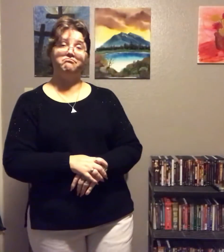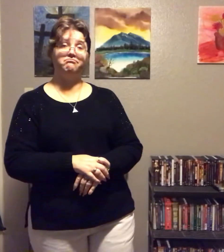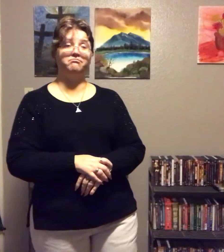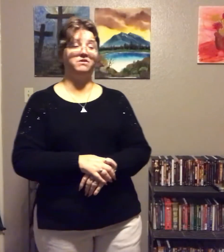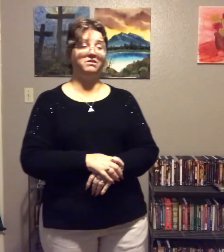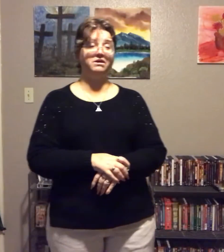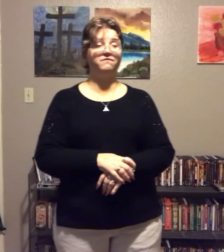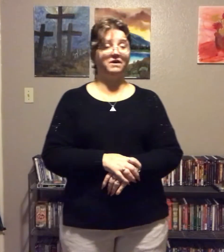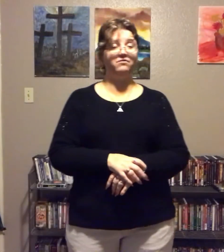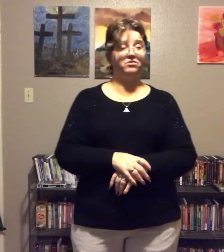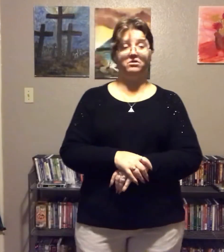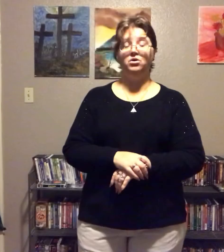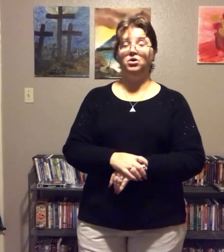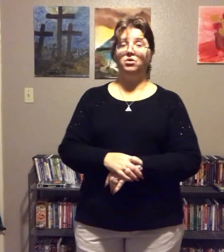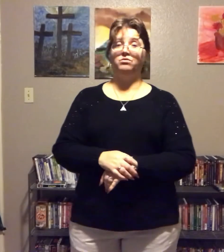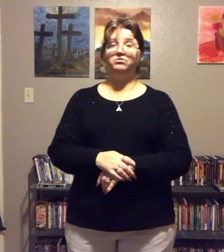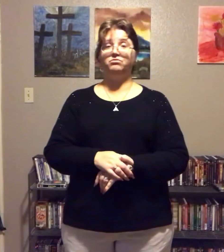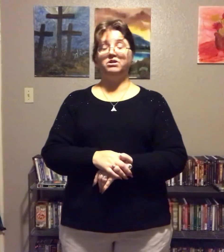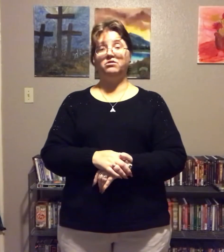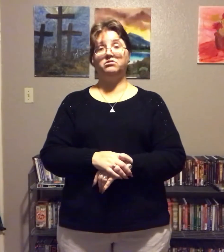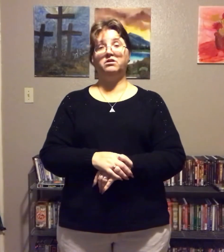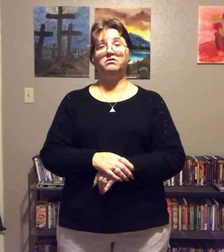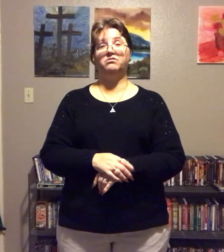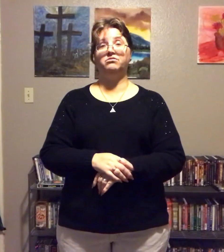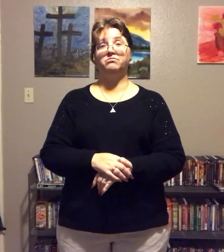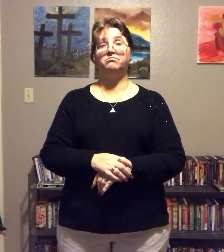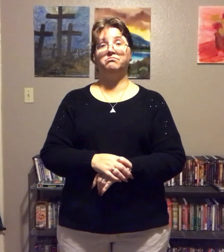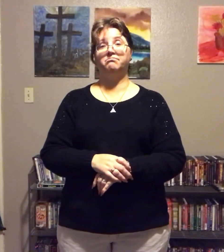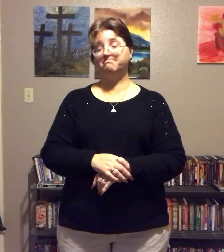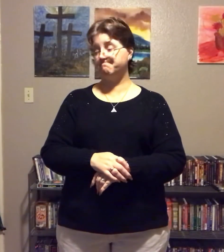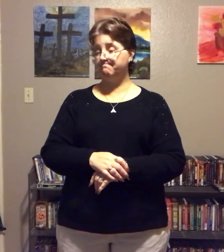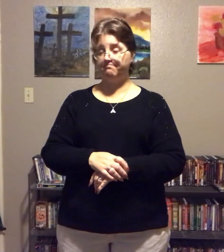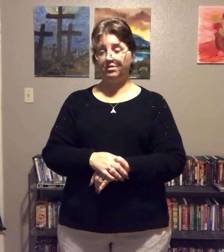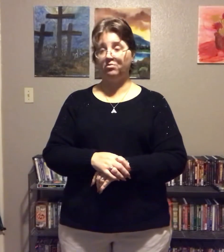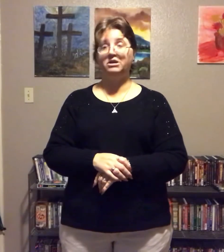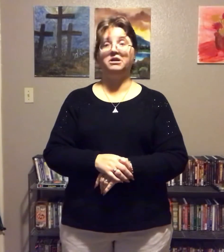my second favorite was Doritos nachos. The one.